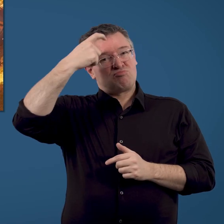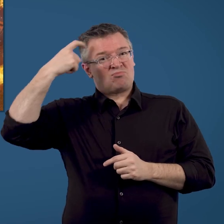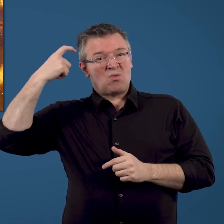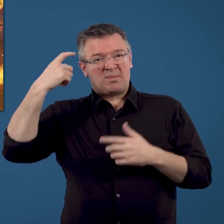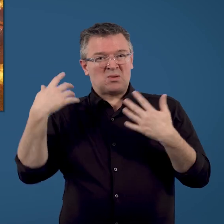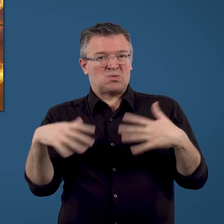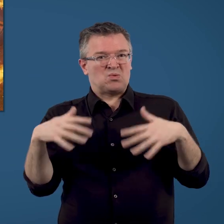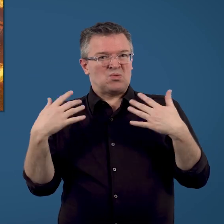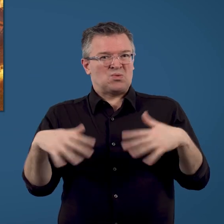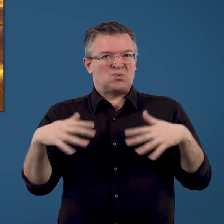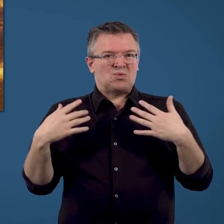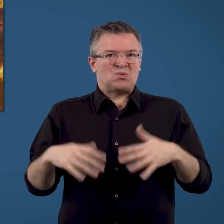traumatic.